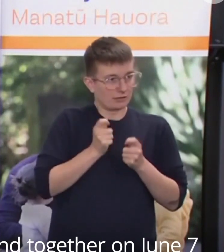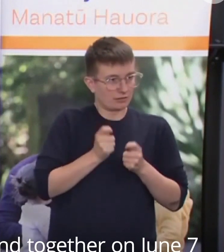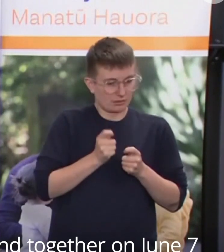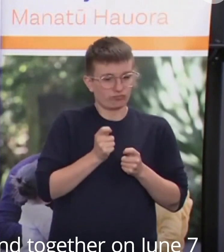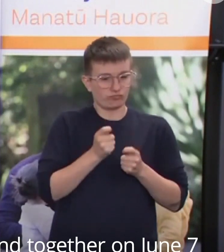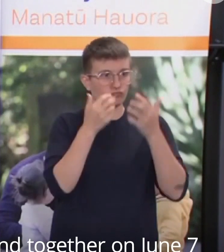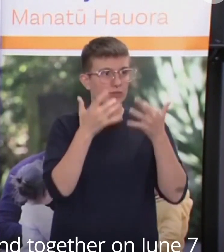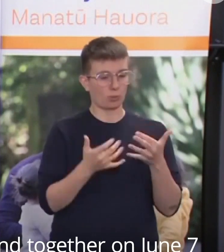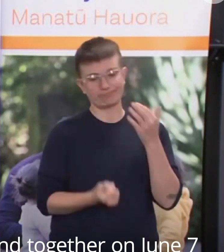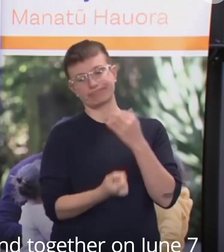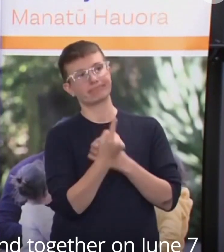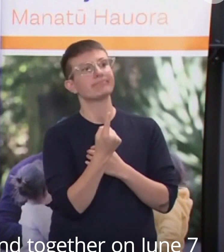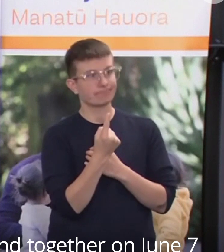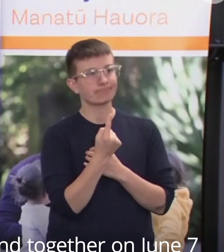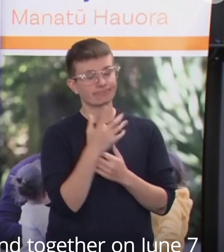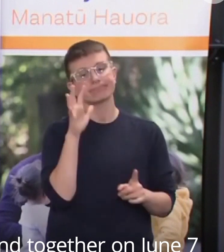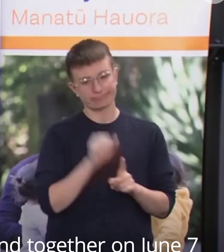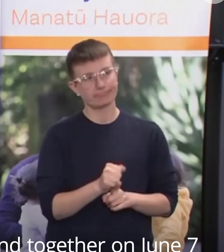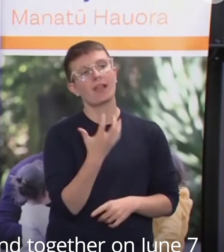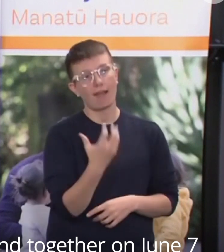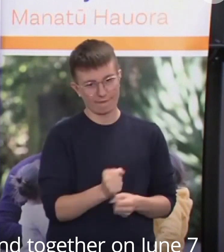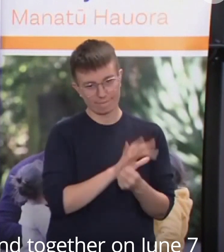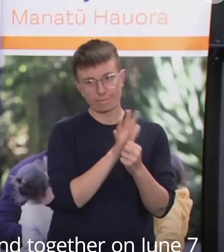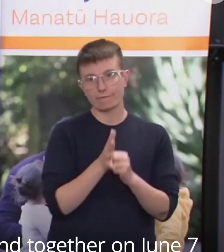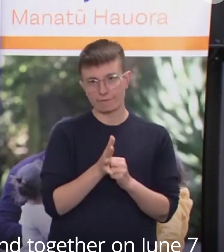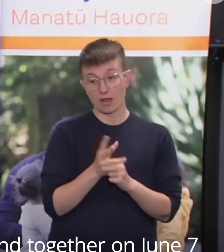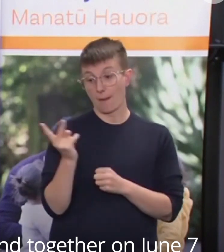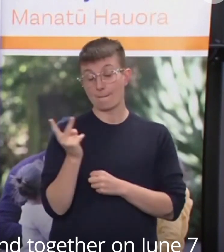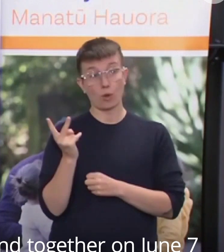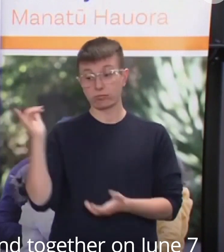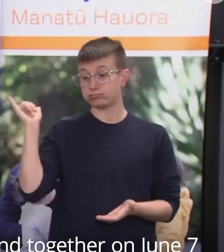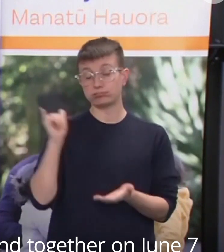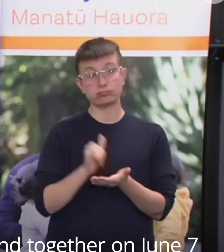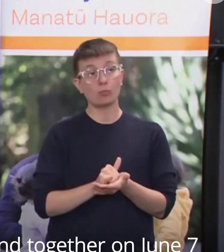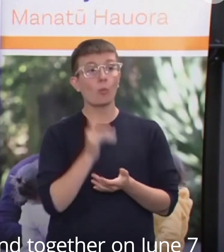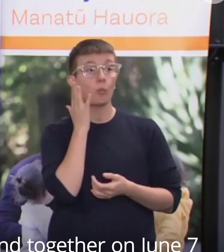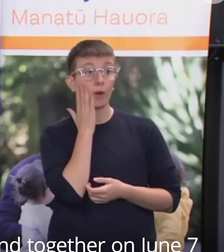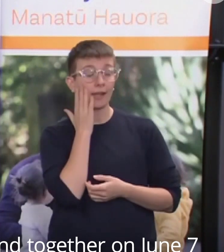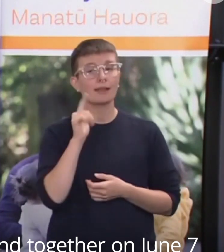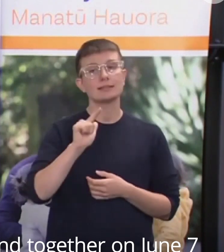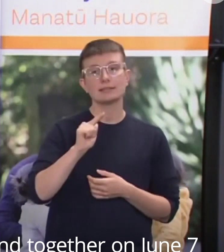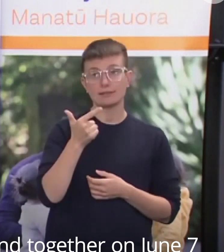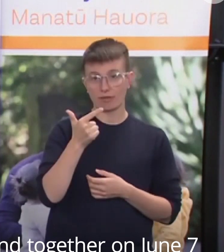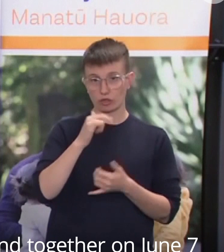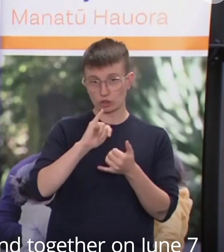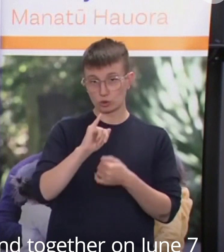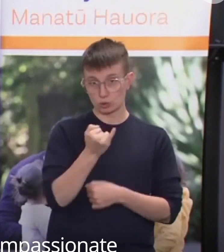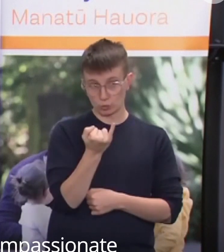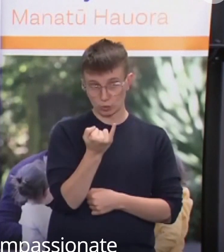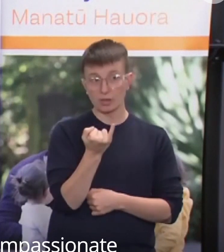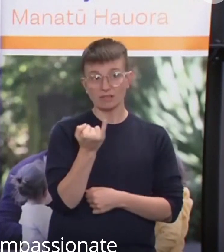New Zealand together on 7 June and stayed in a managed isolation hotel in Auckland